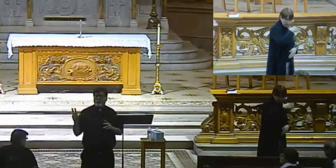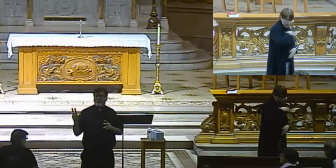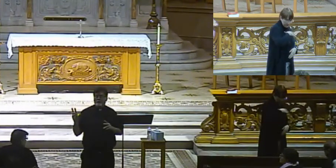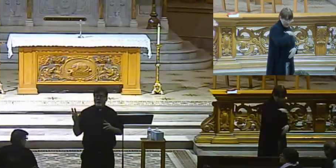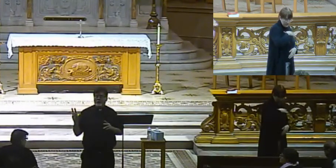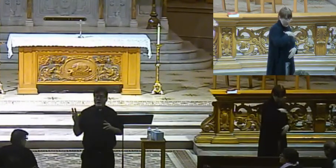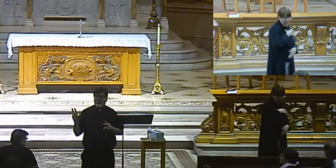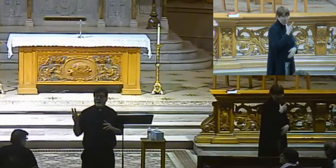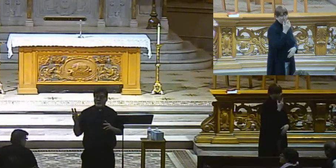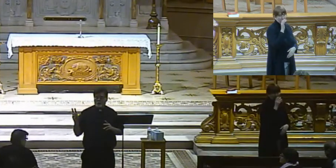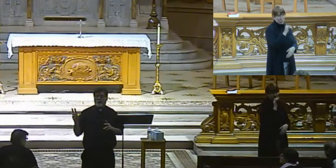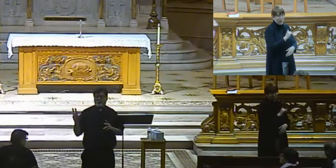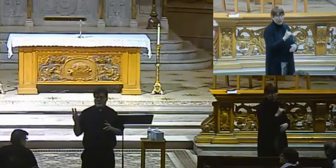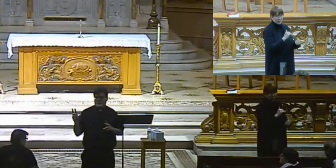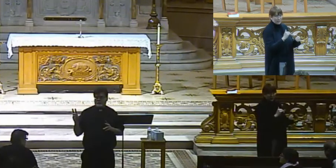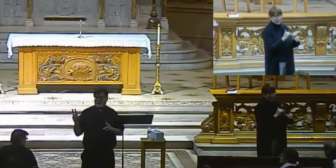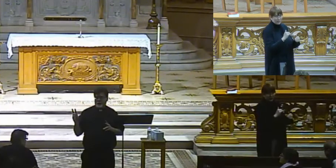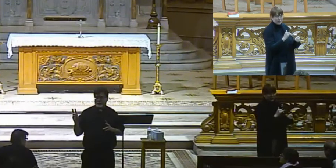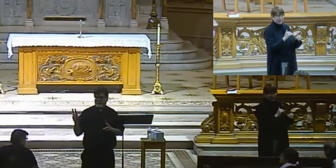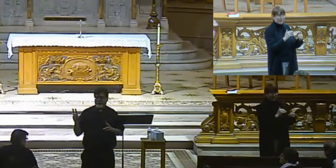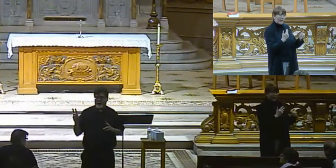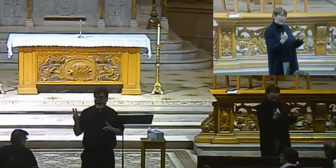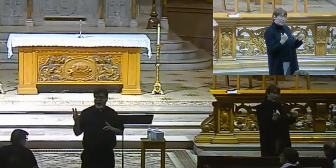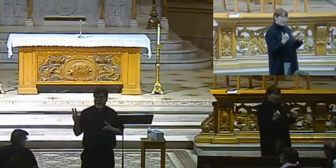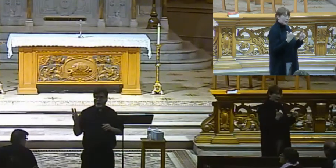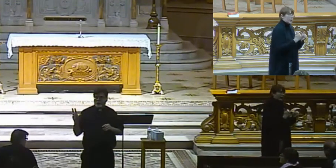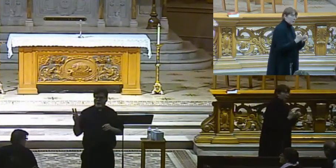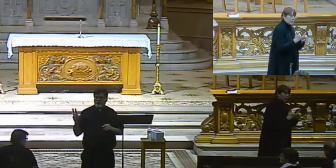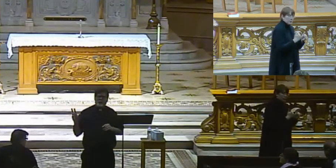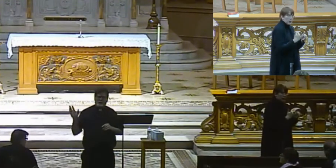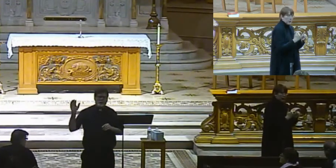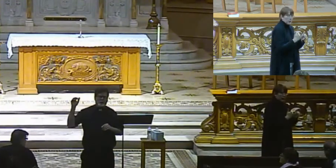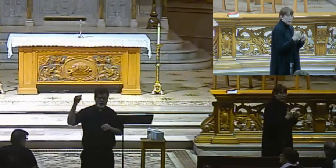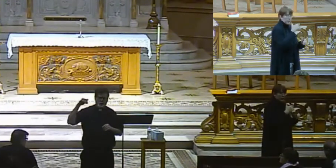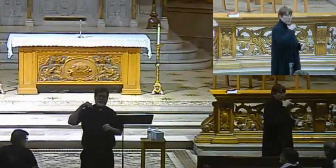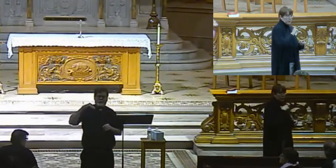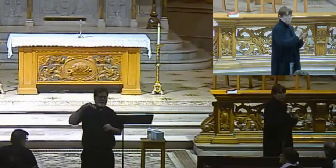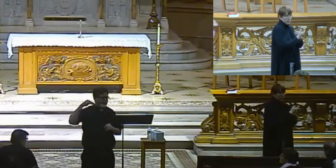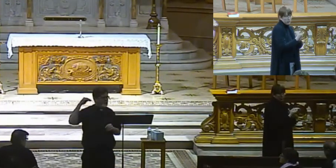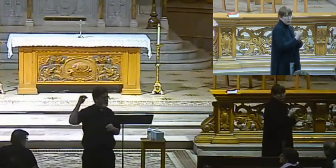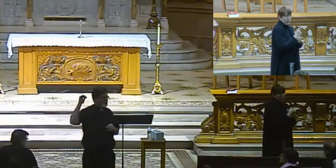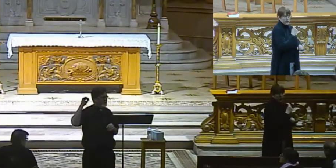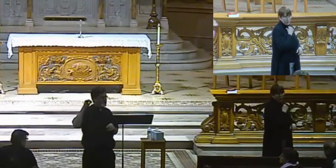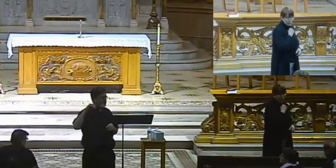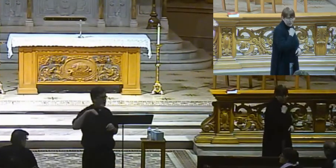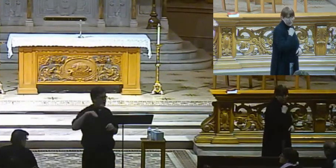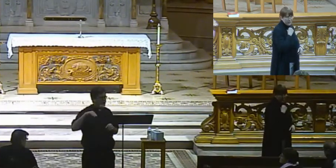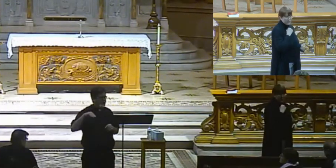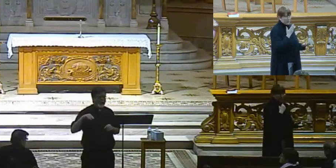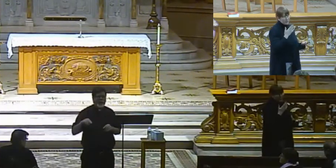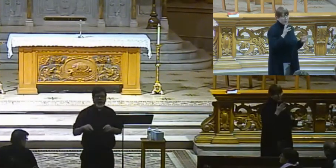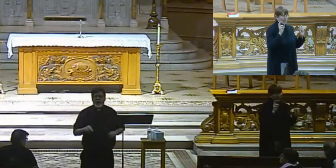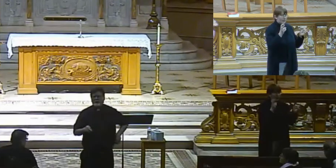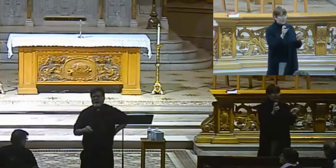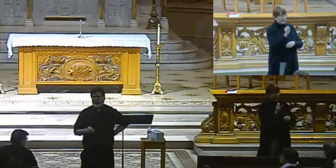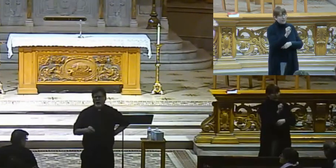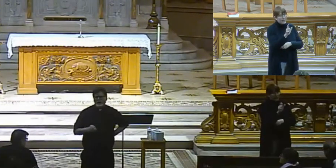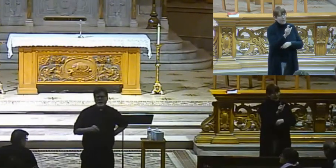that's one foot inside the door, all right? Or that slippery slope, you know, that we sometimes hear about.